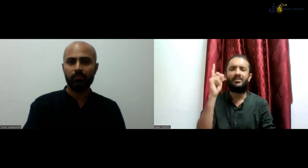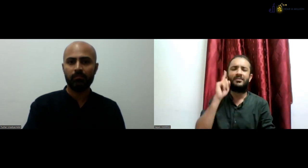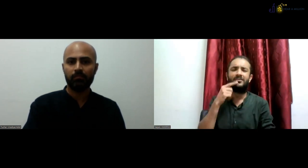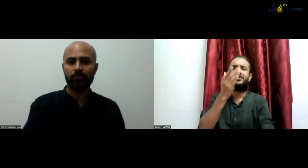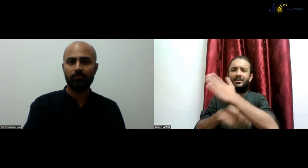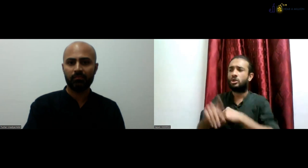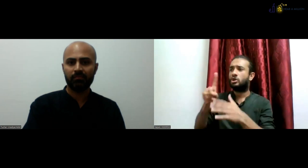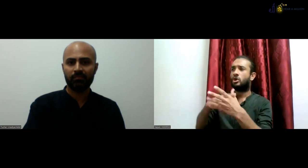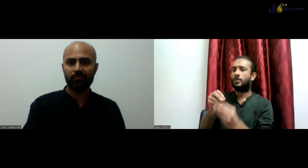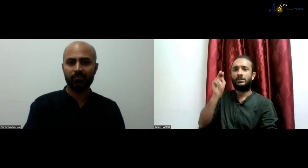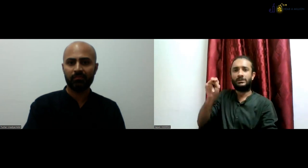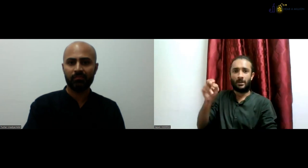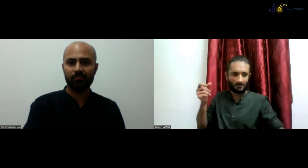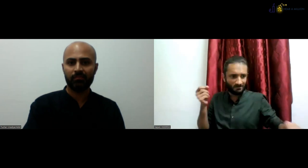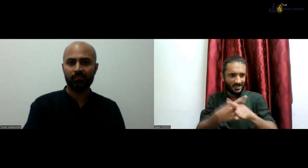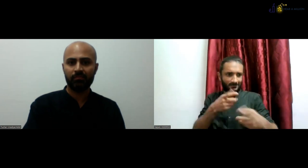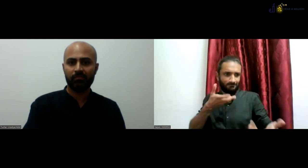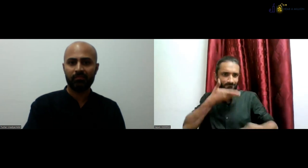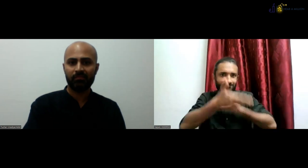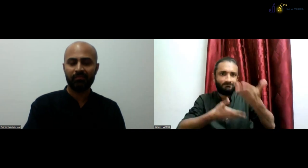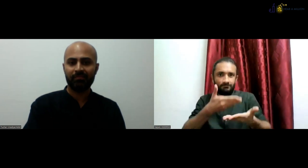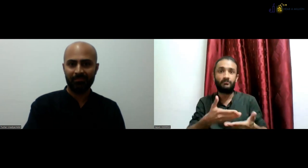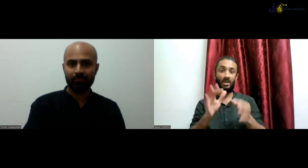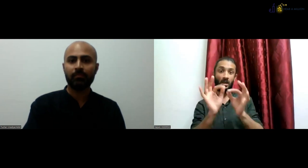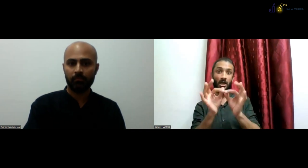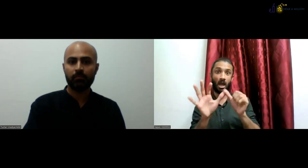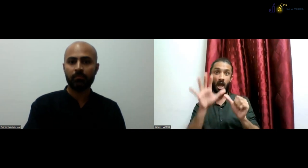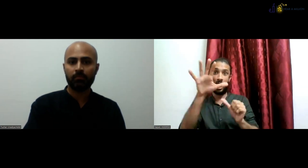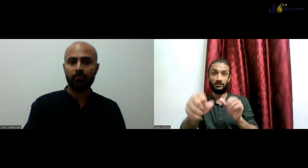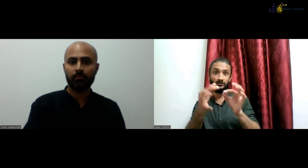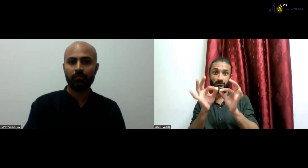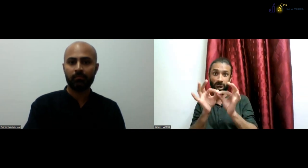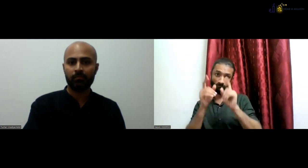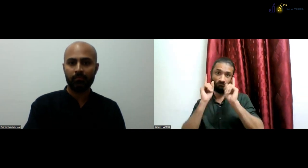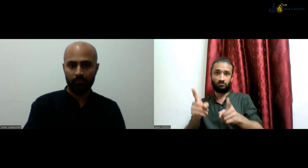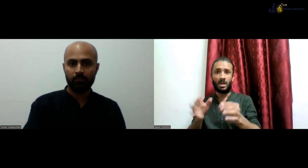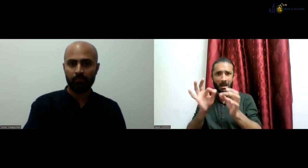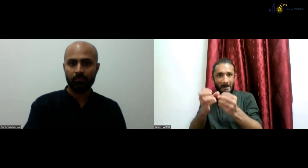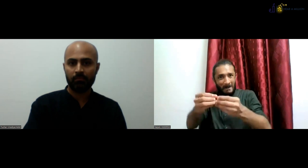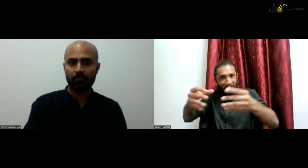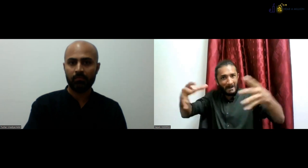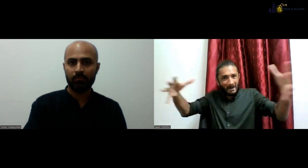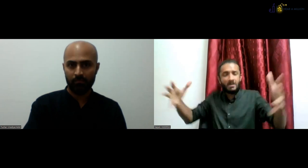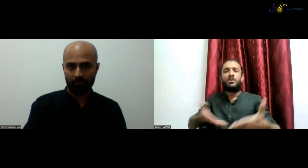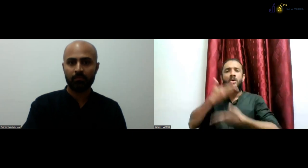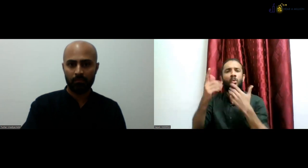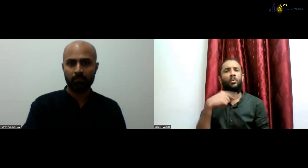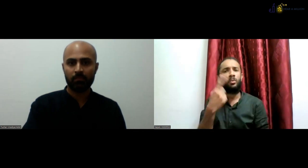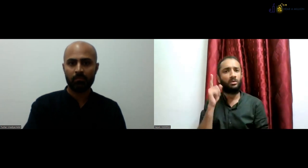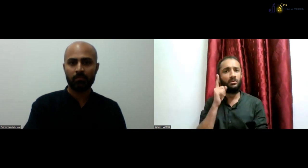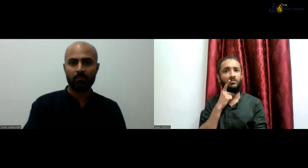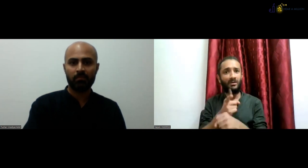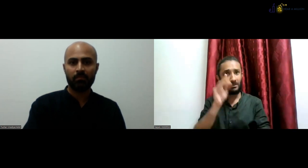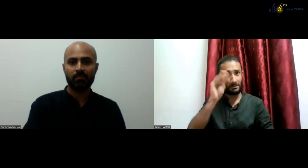teachers, that is deaf teachers, also blind teachers. So wherever you are as a deaf student or a